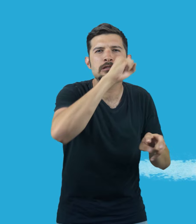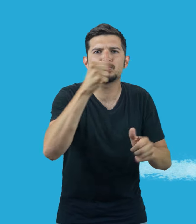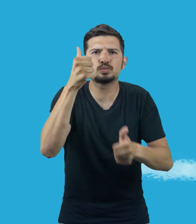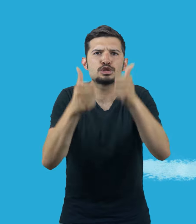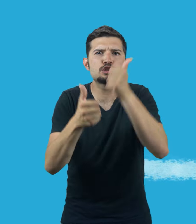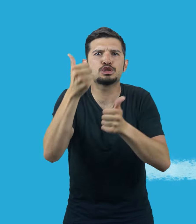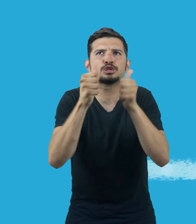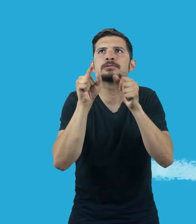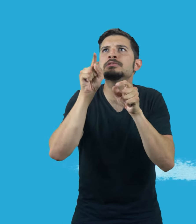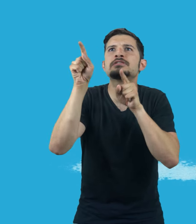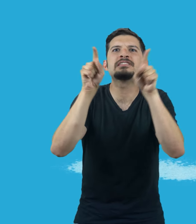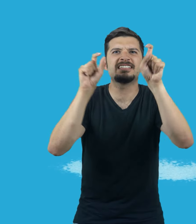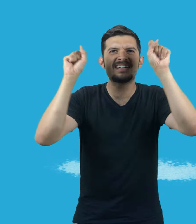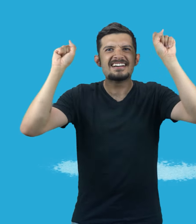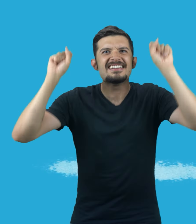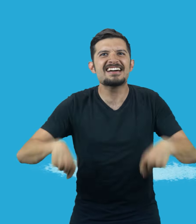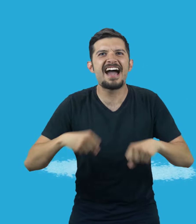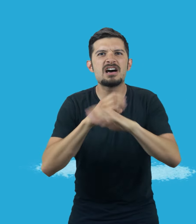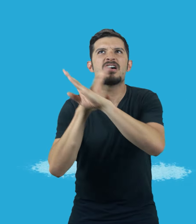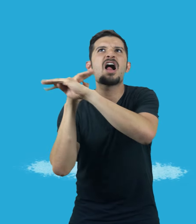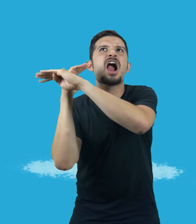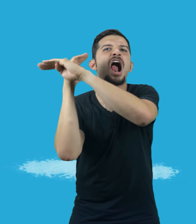Which seabird can really fly?